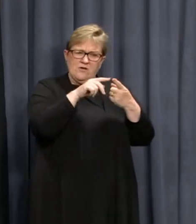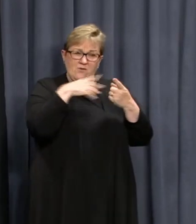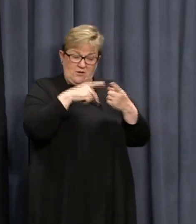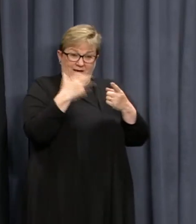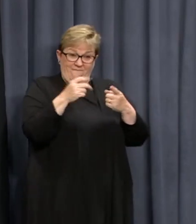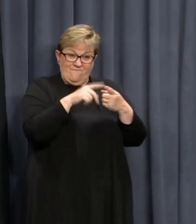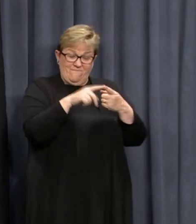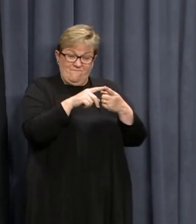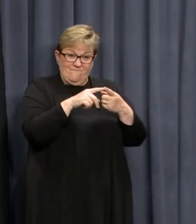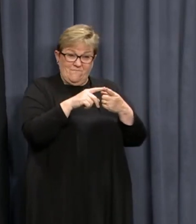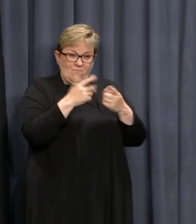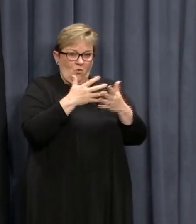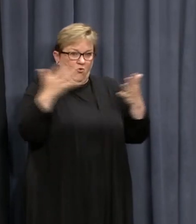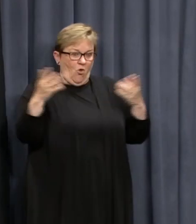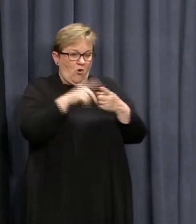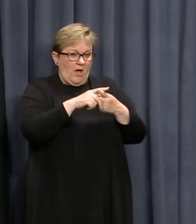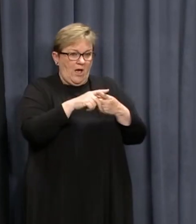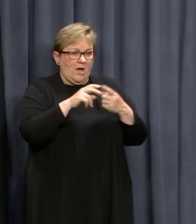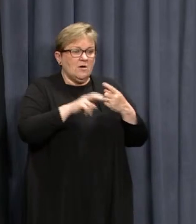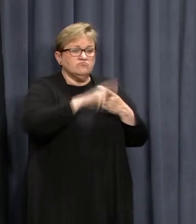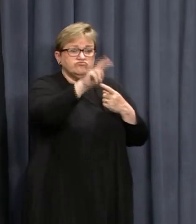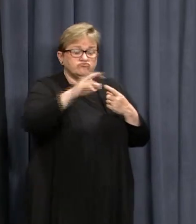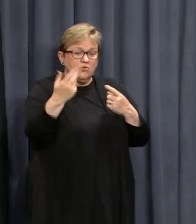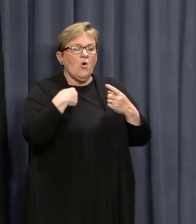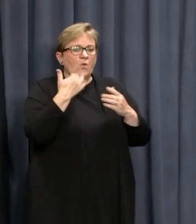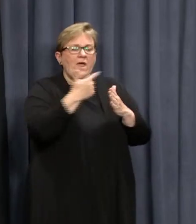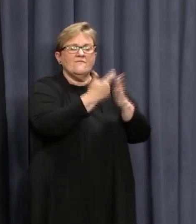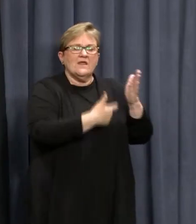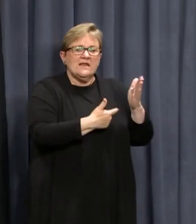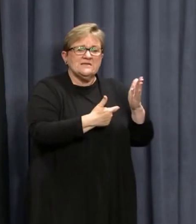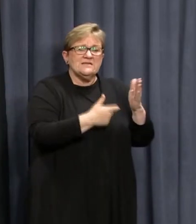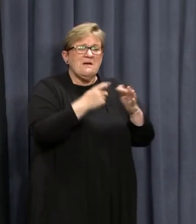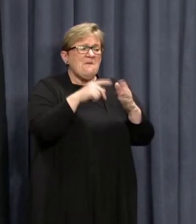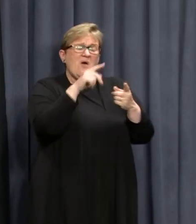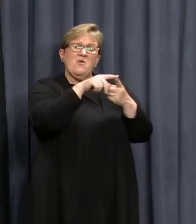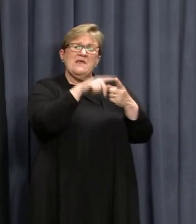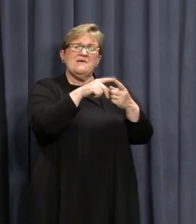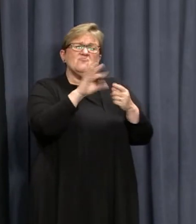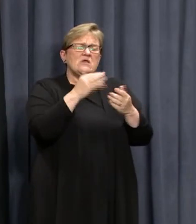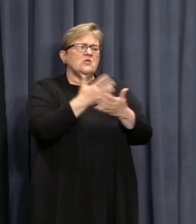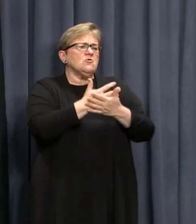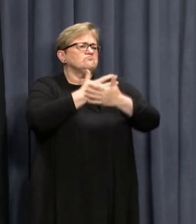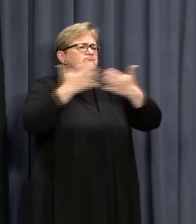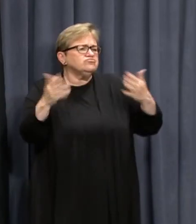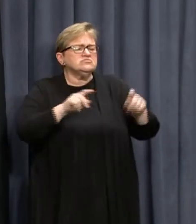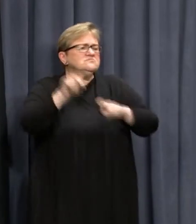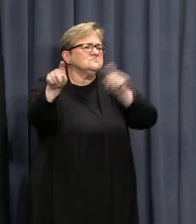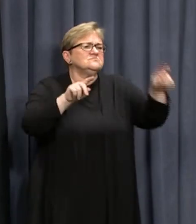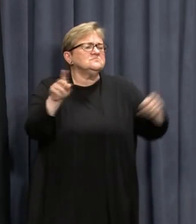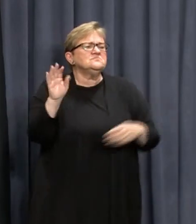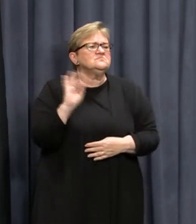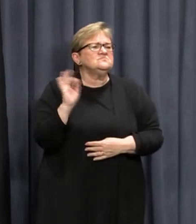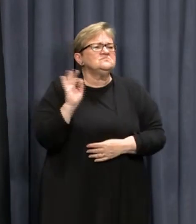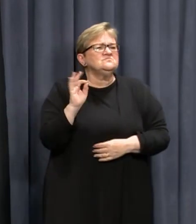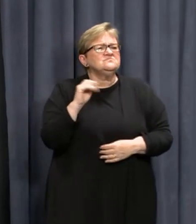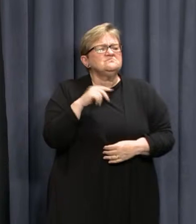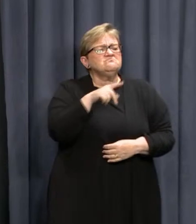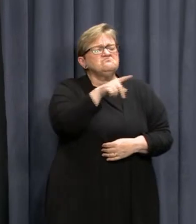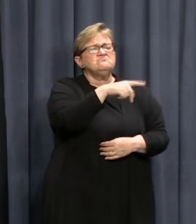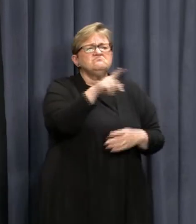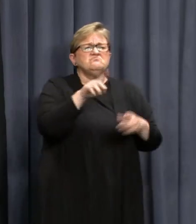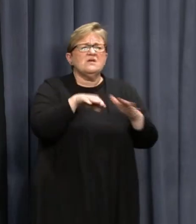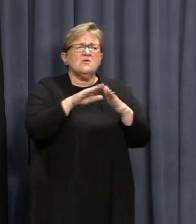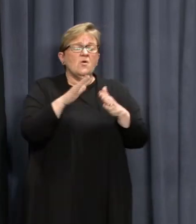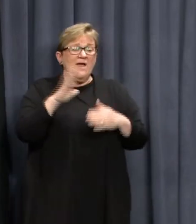because he's been positive for longer. But even in his case, it wasn't extensive. He was moving around the